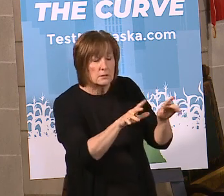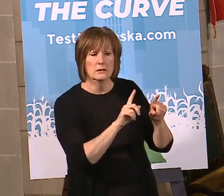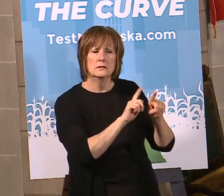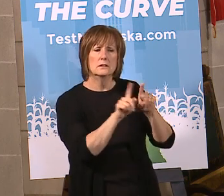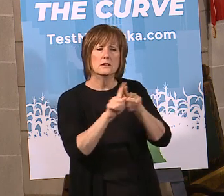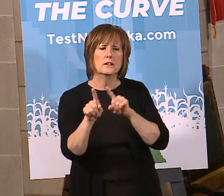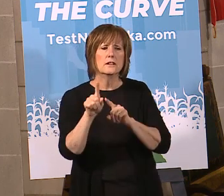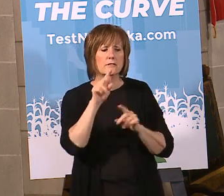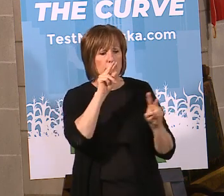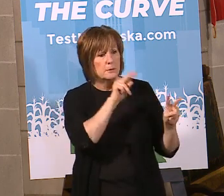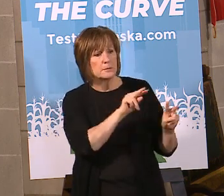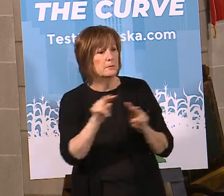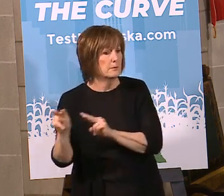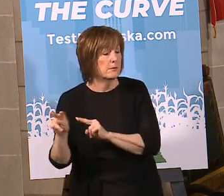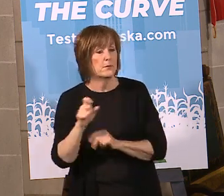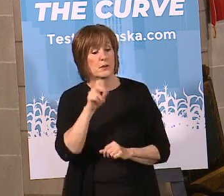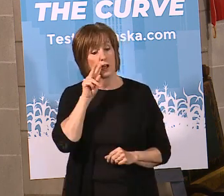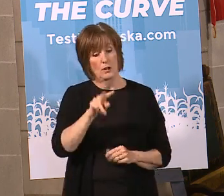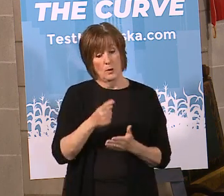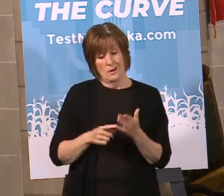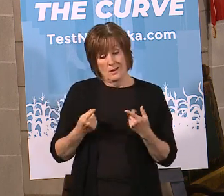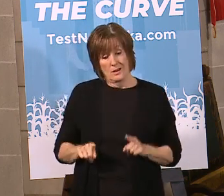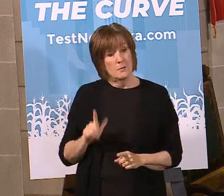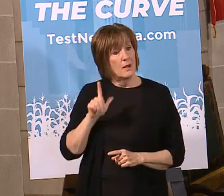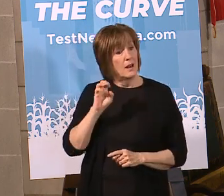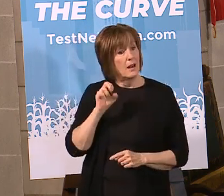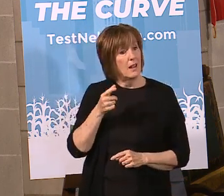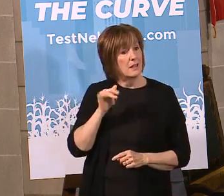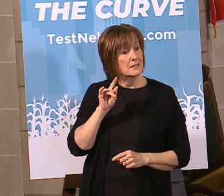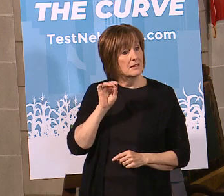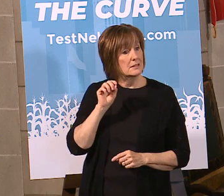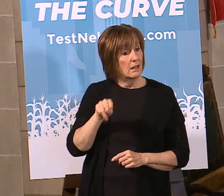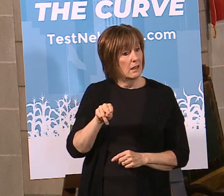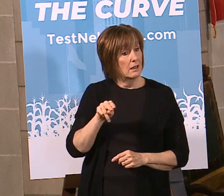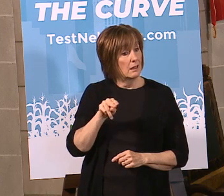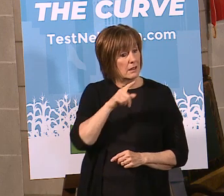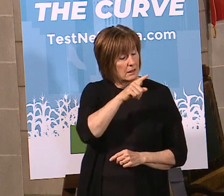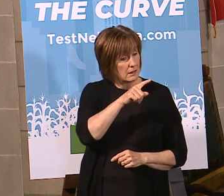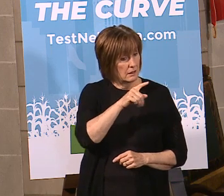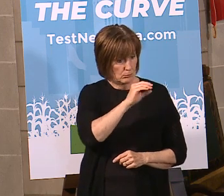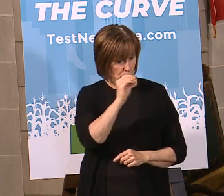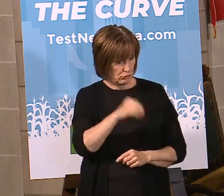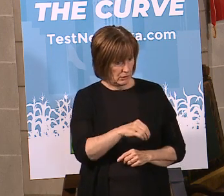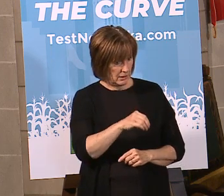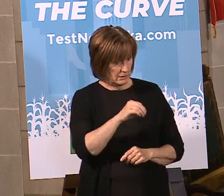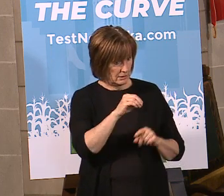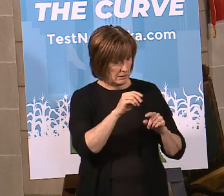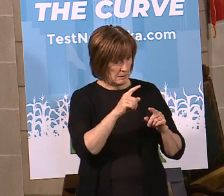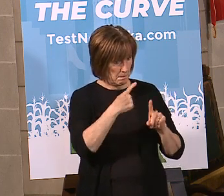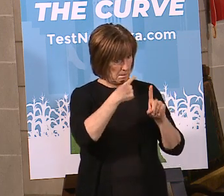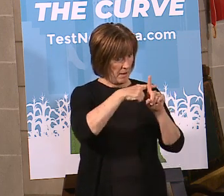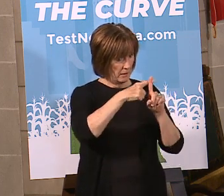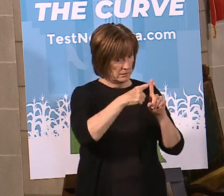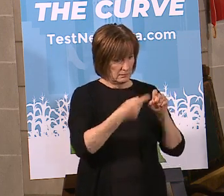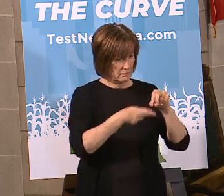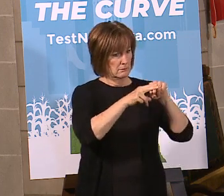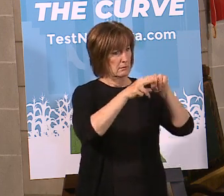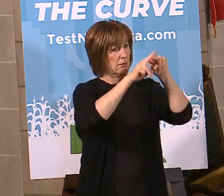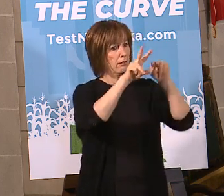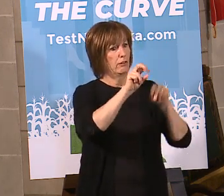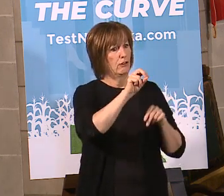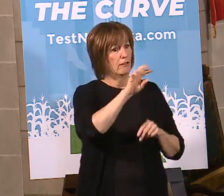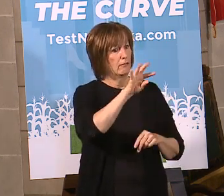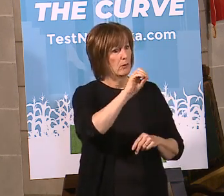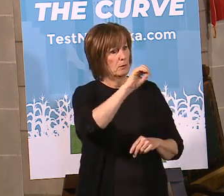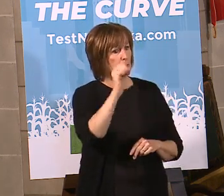at. You know, for example, if you look at what happened in Lexington, we saw the percent testing positive go up to 30%, 40%,